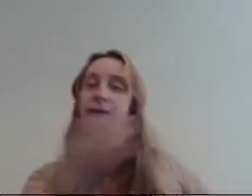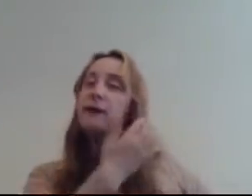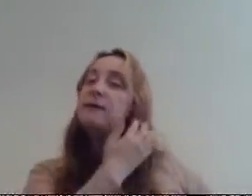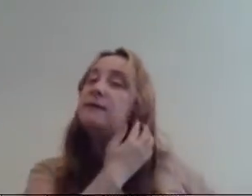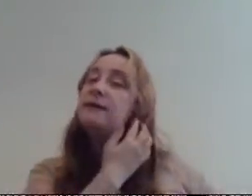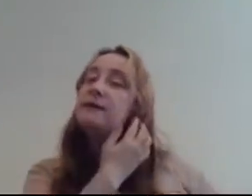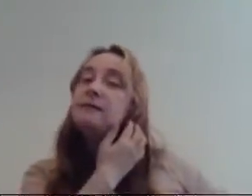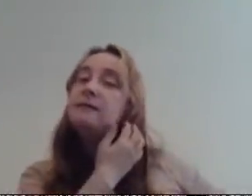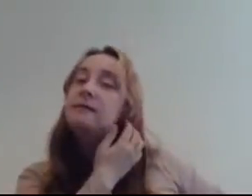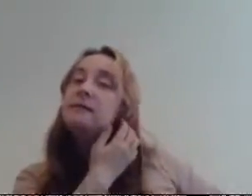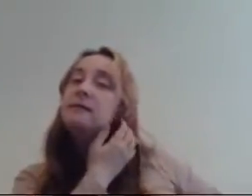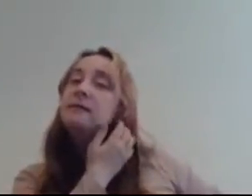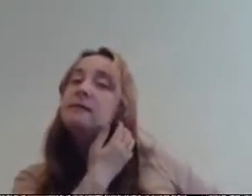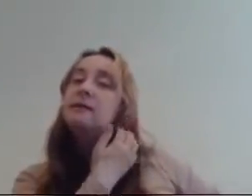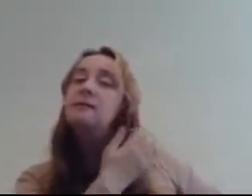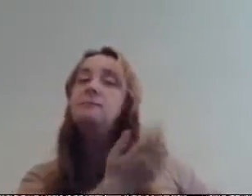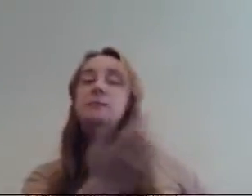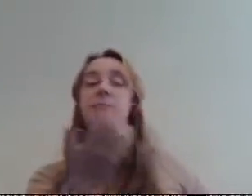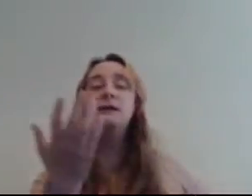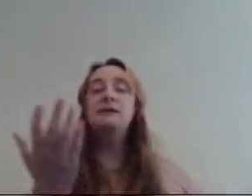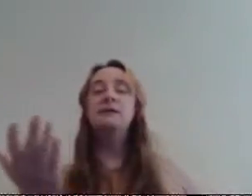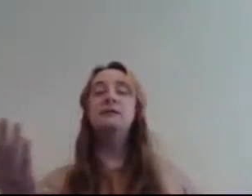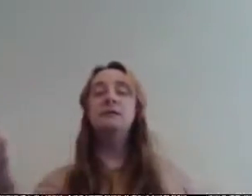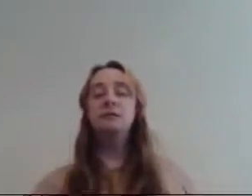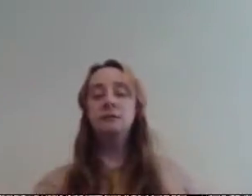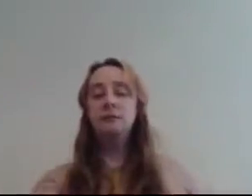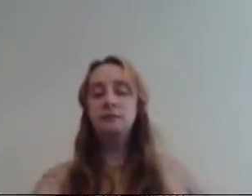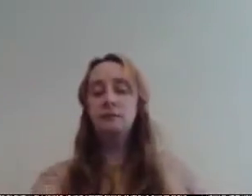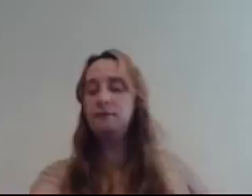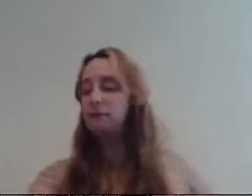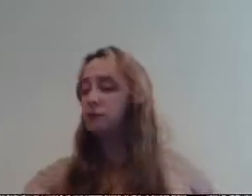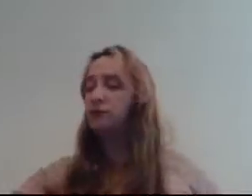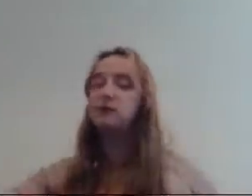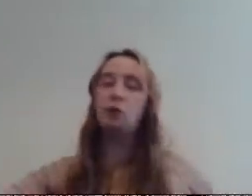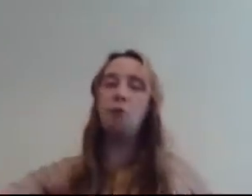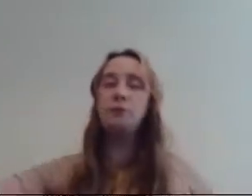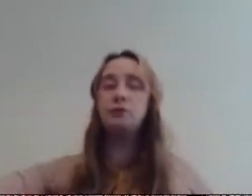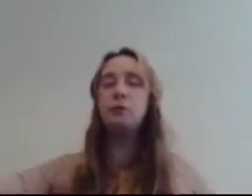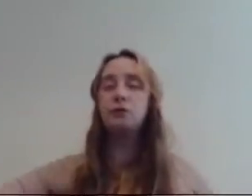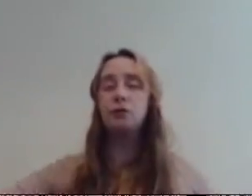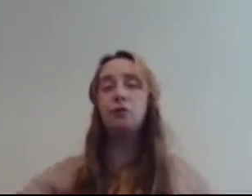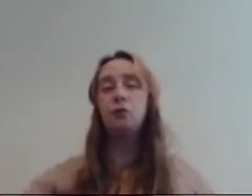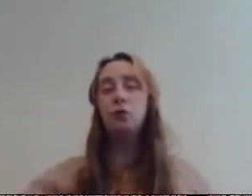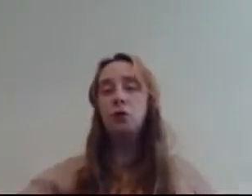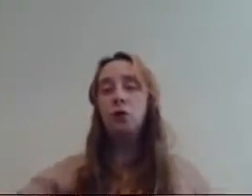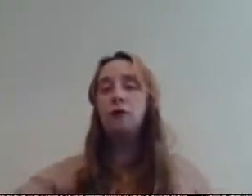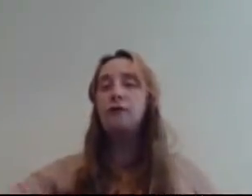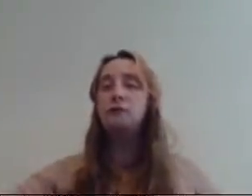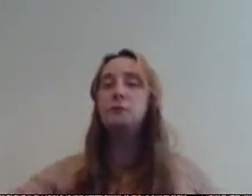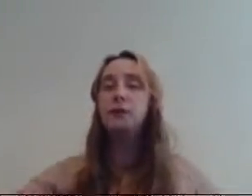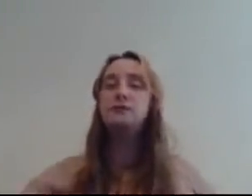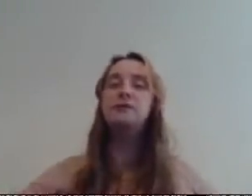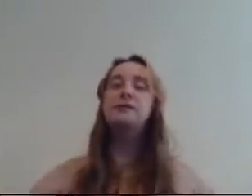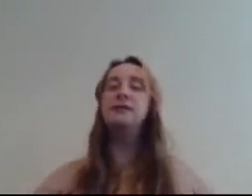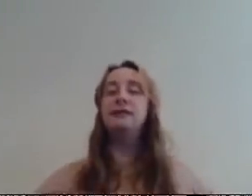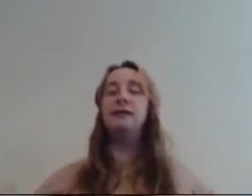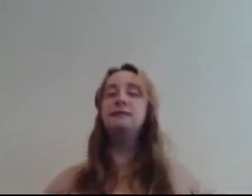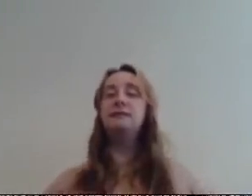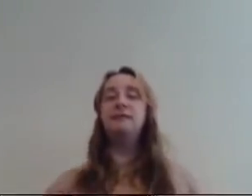to fly tae then maybe so i don't know if that's all might's quirk or no or if it's somebody else's hair hurted